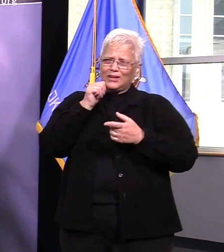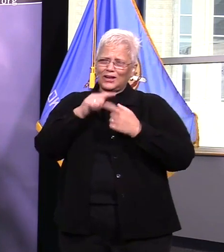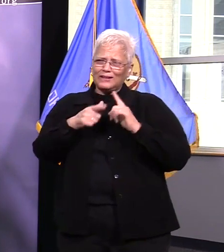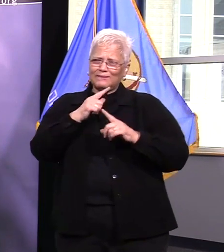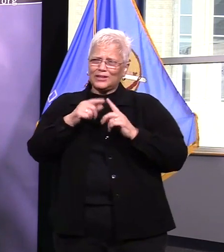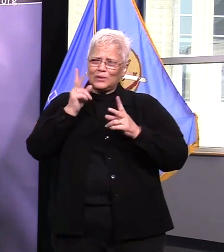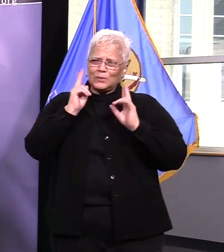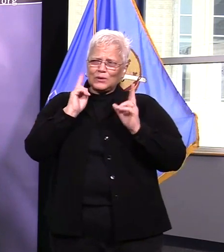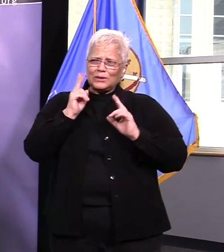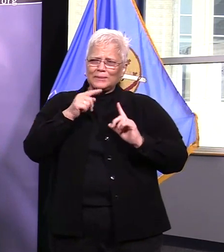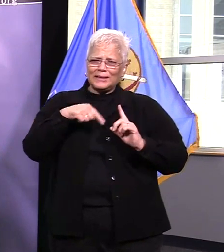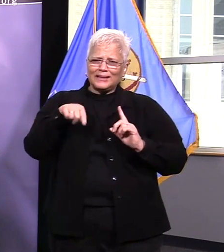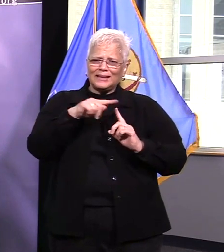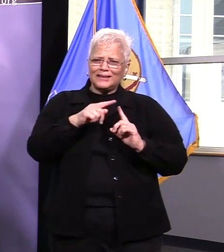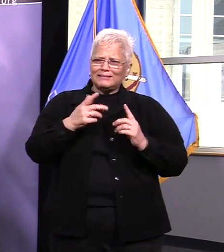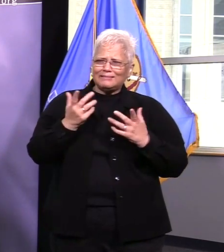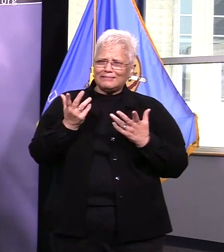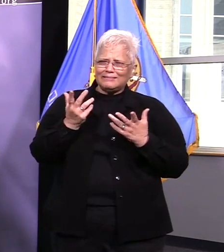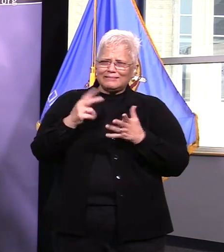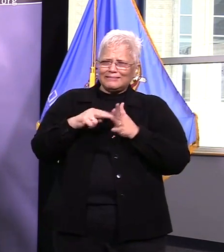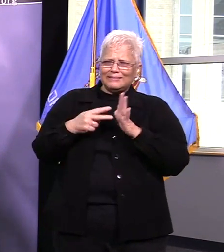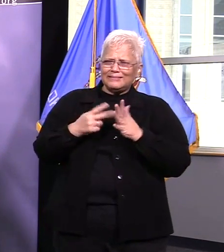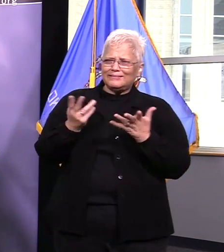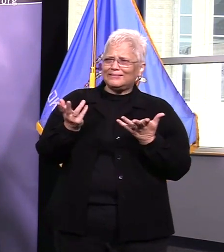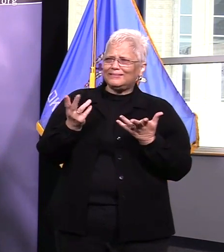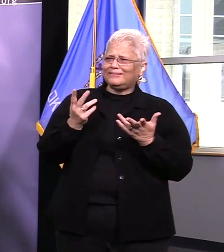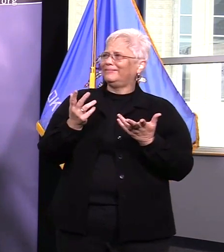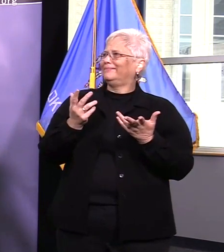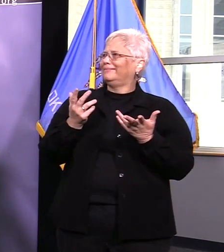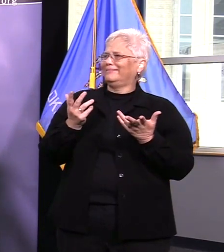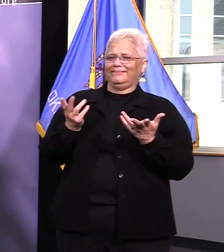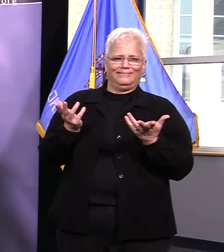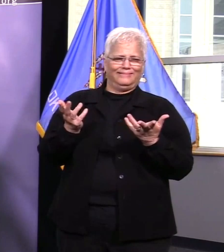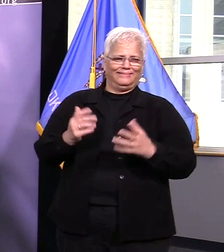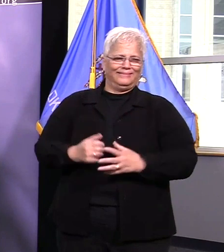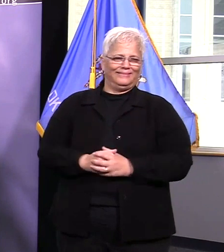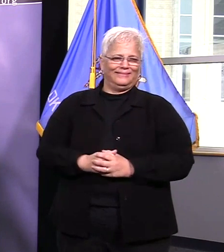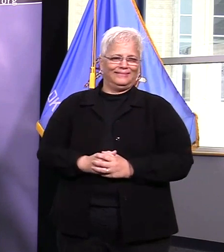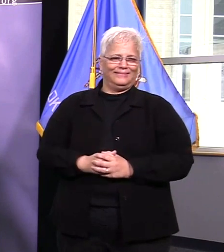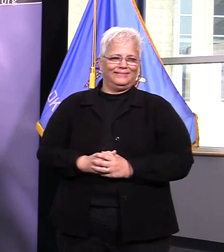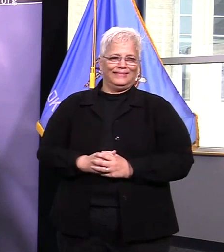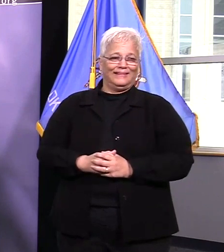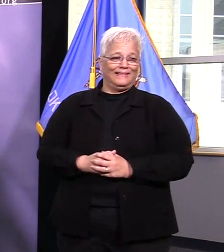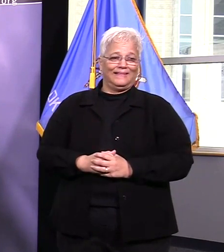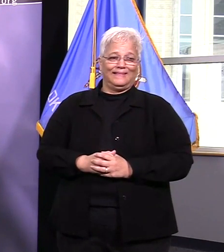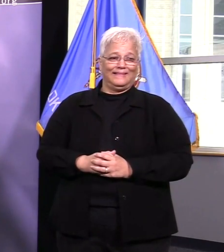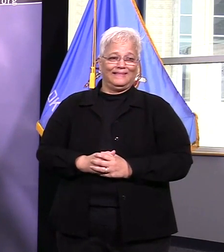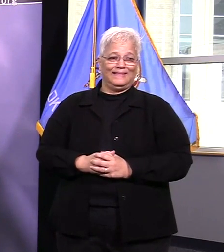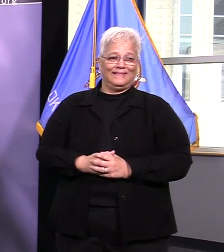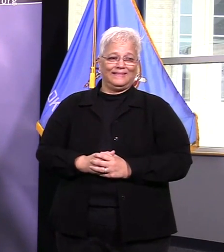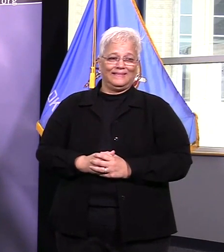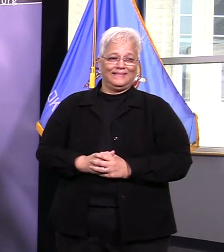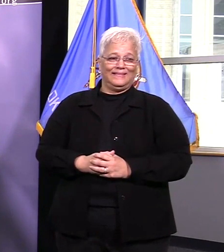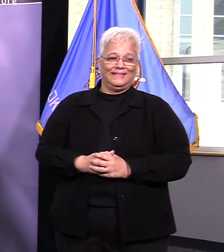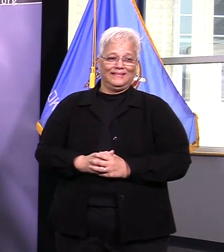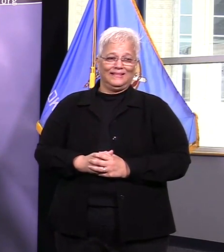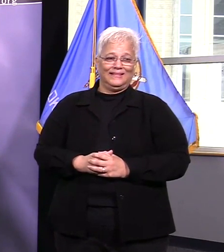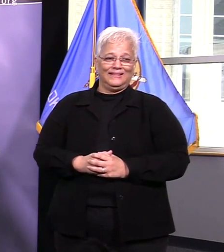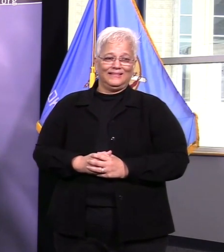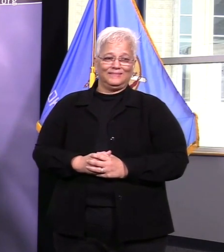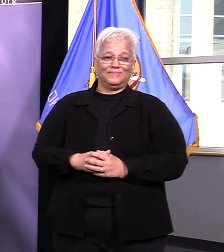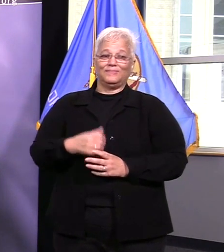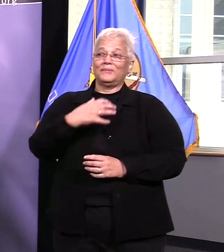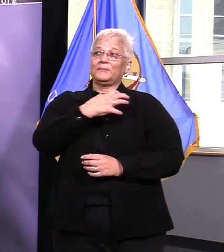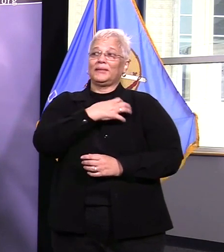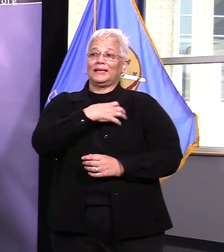again it's that that's a that's a good question uh but no grooming standards are not being relaxed and that's something that we